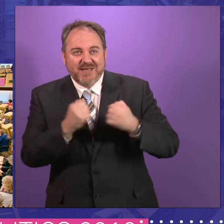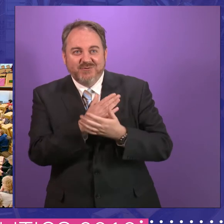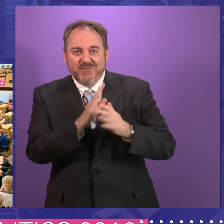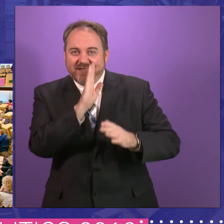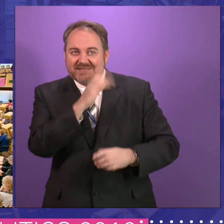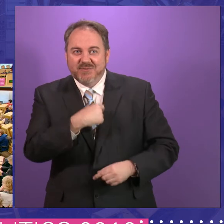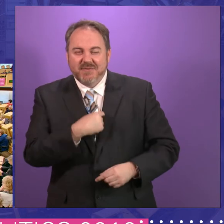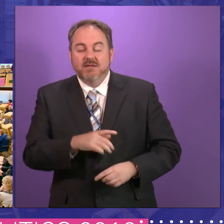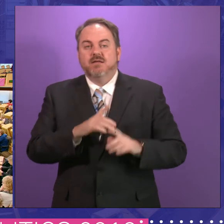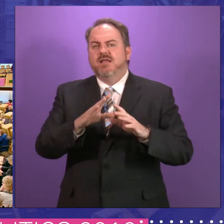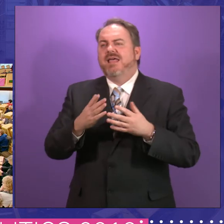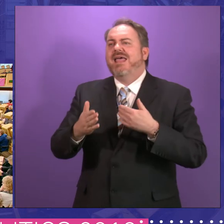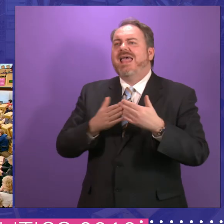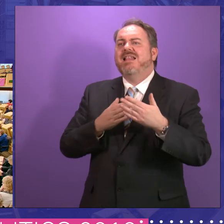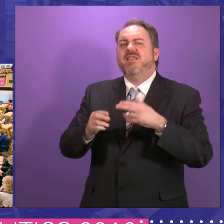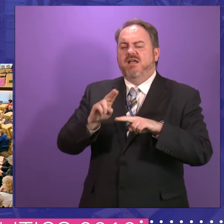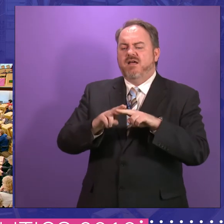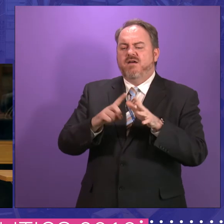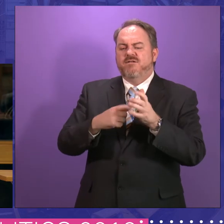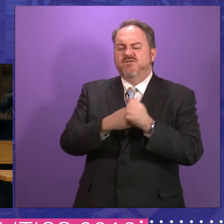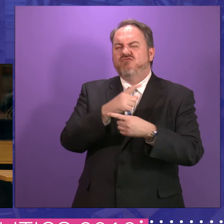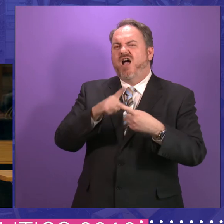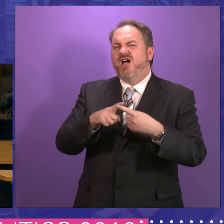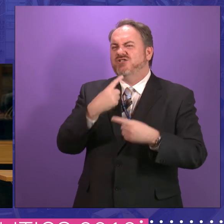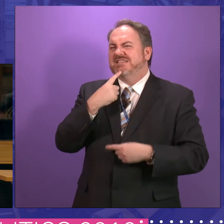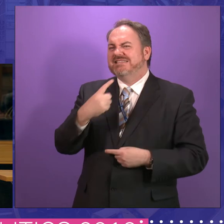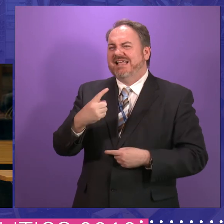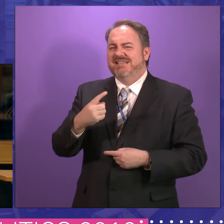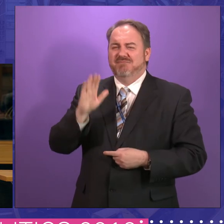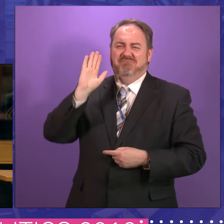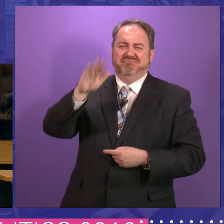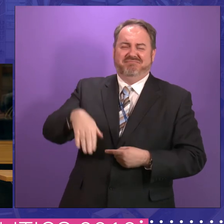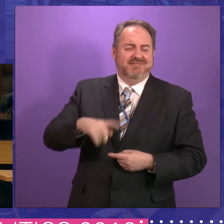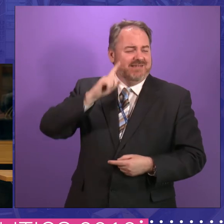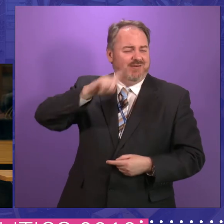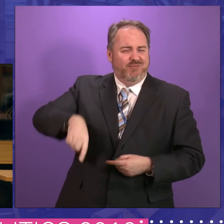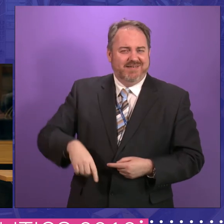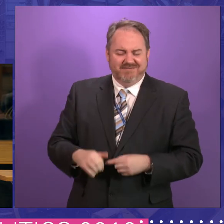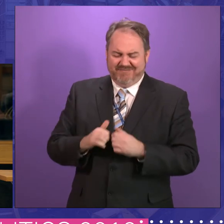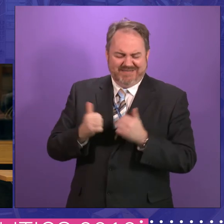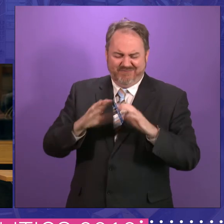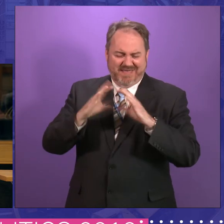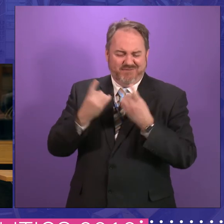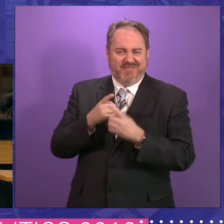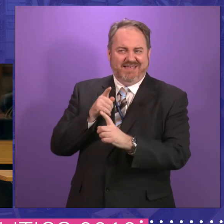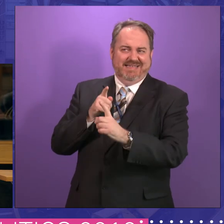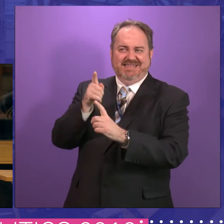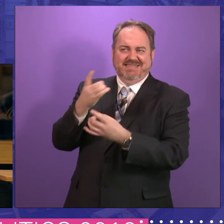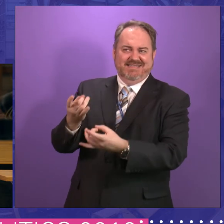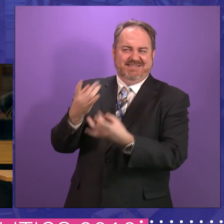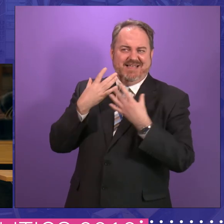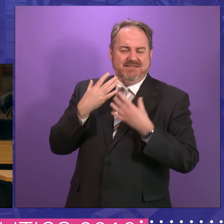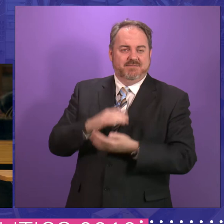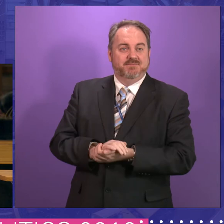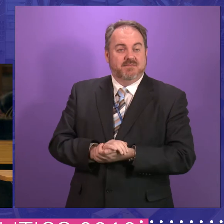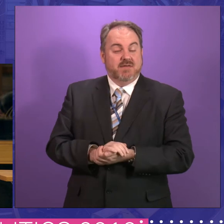anything that Farage says about broken politics, I wouldn't agree with Farage on anything. But secondly, Jamie, in terms of Scotland might doing